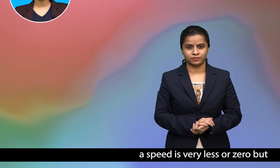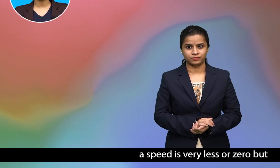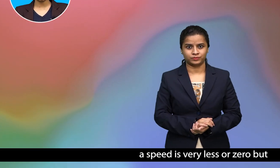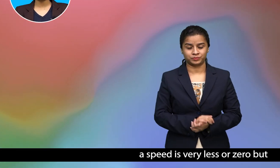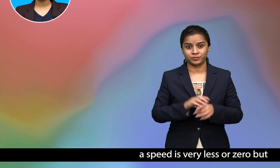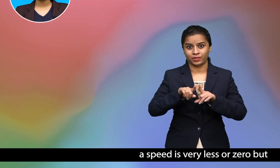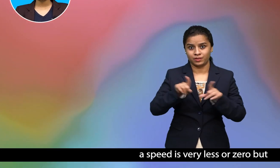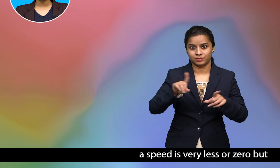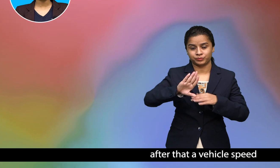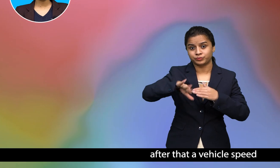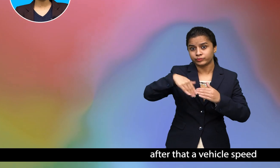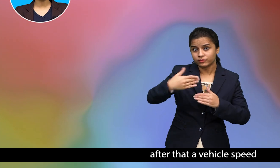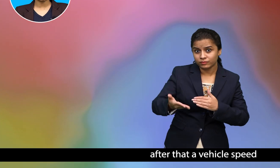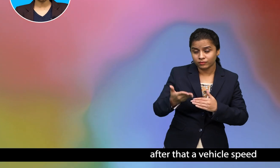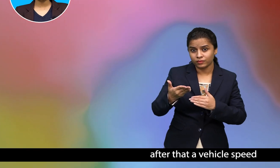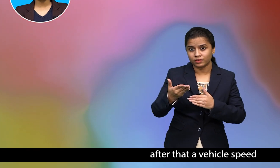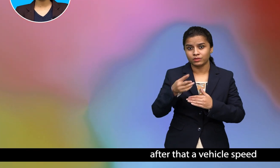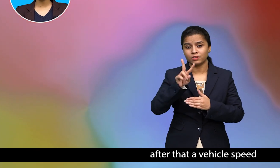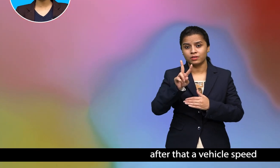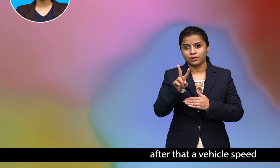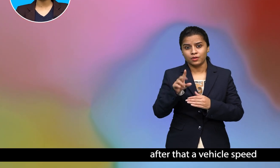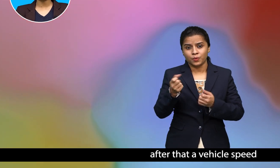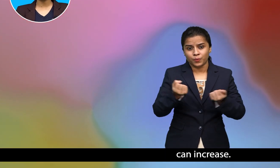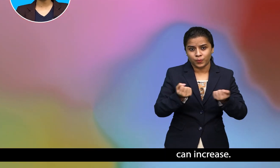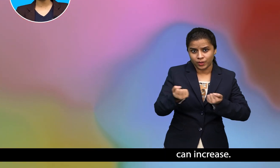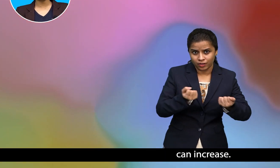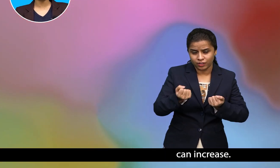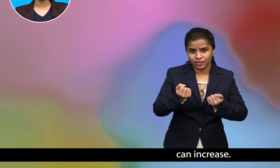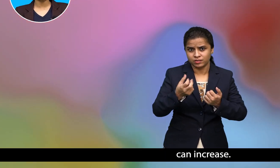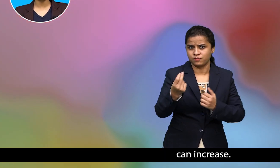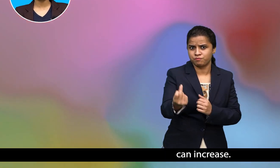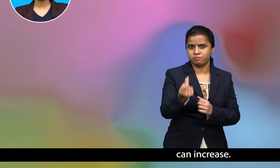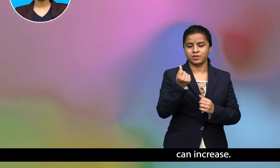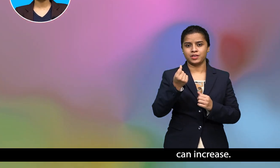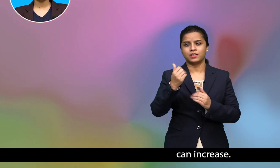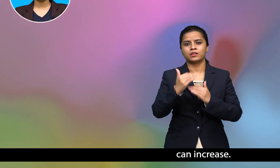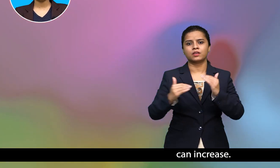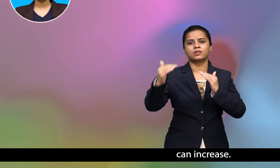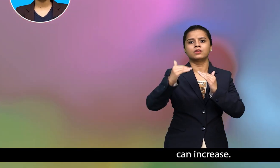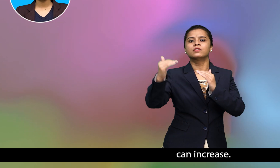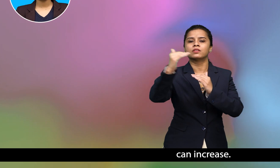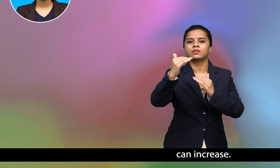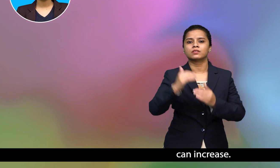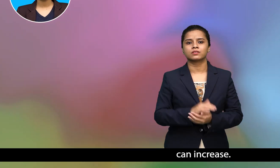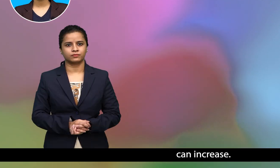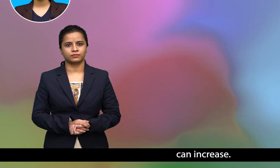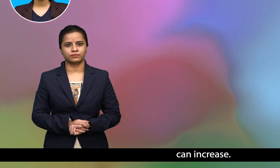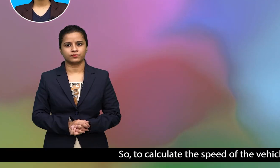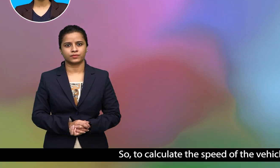but after that a vehicle speed can increase so